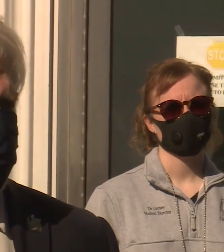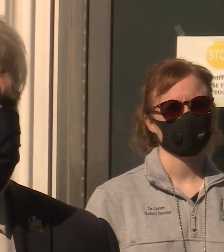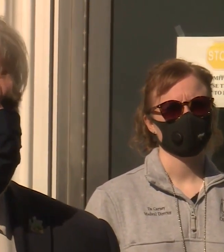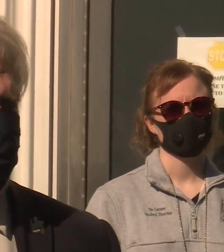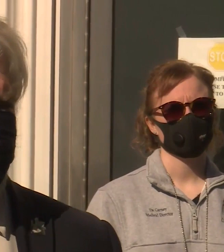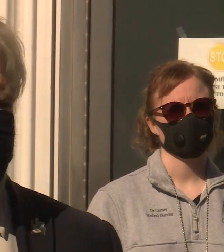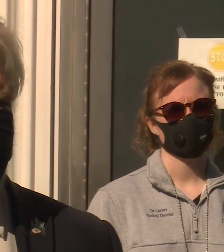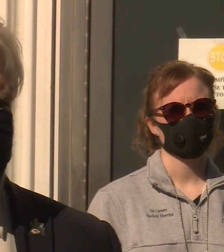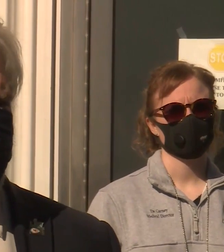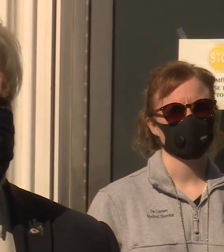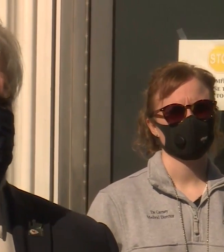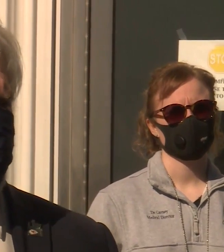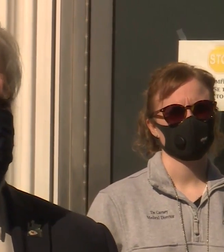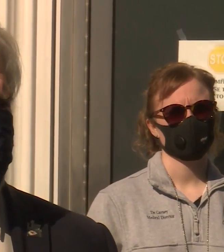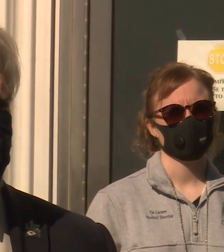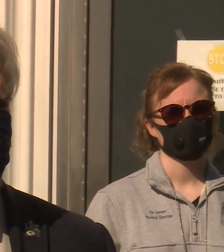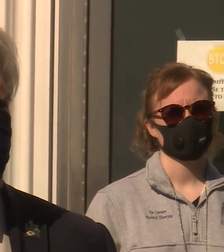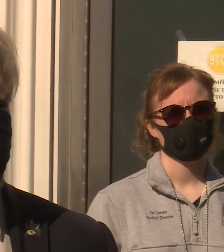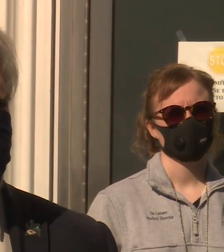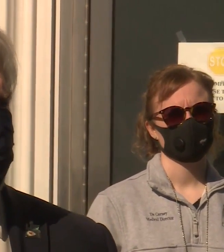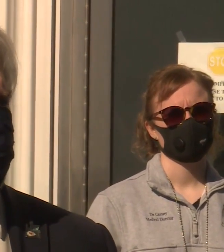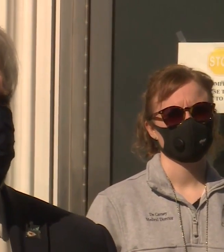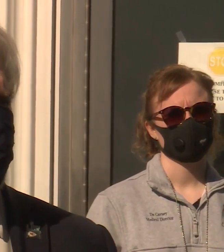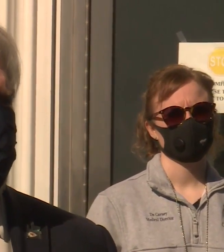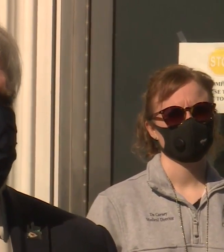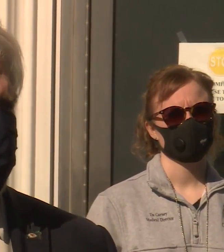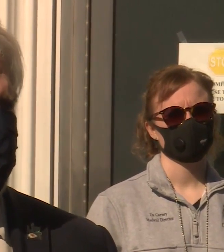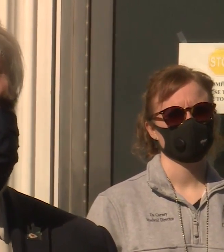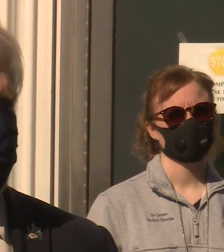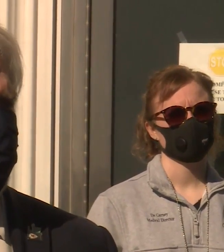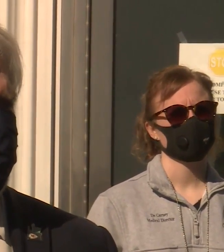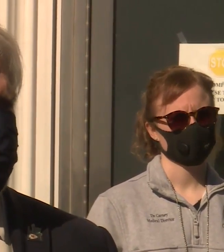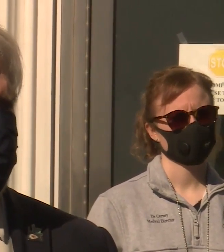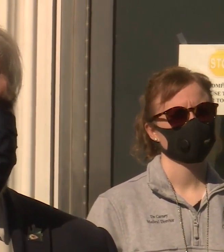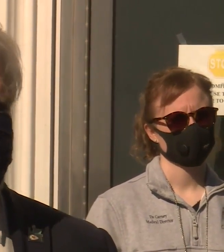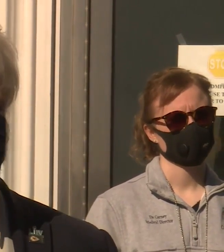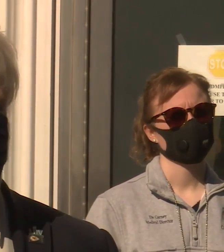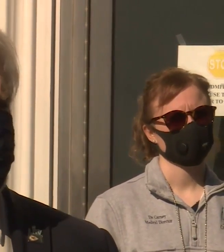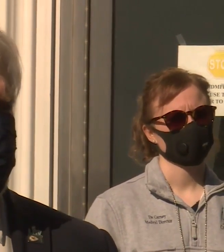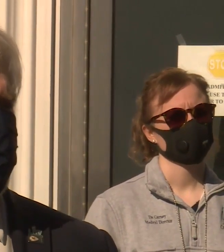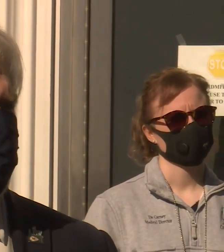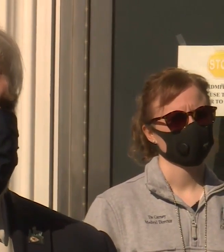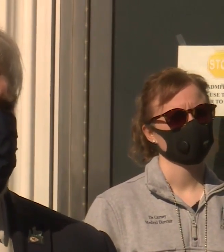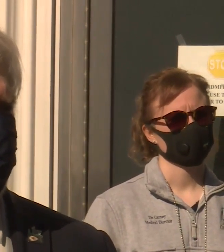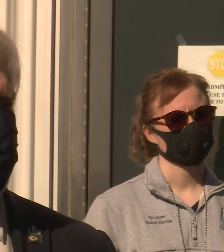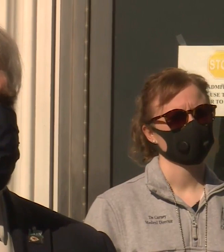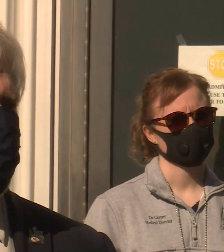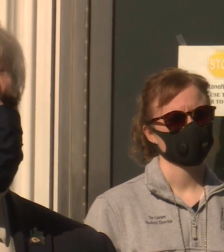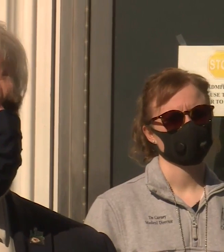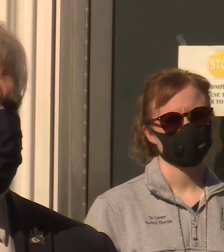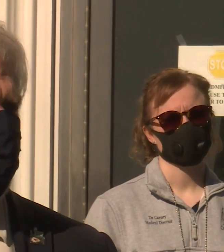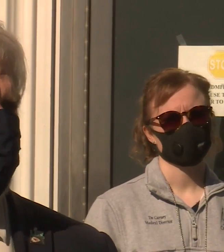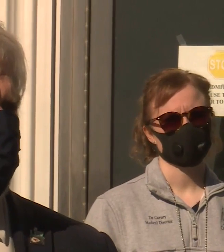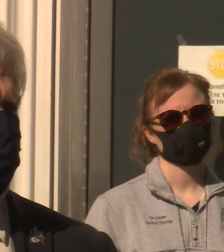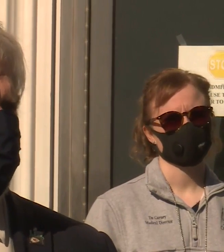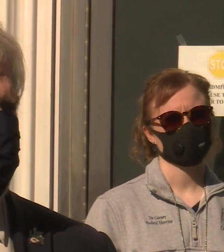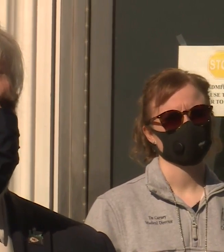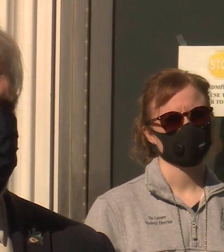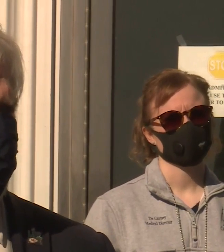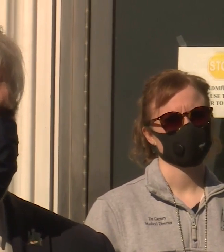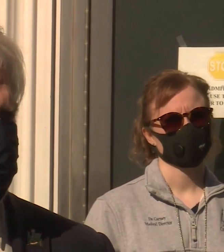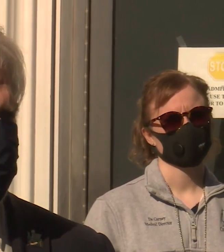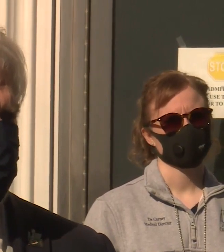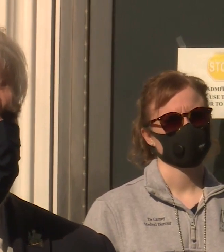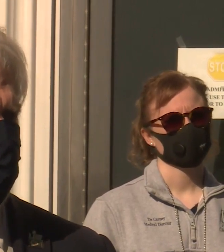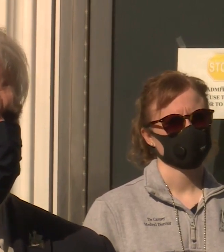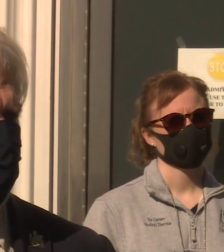number of universities that are deciding to go virtual only after Thanksgiving. So they're sending all their students back home from